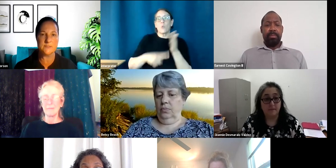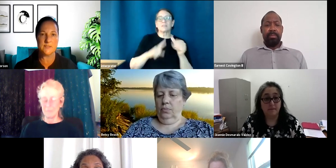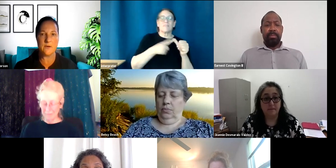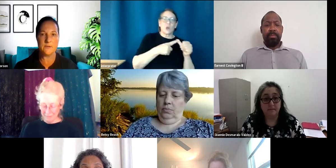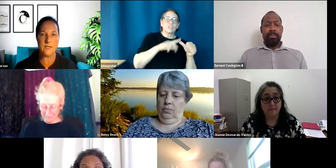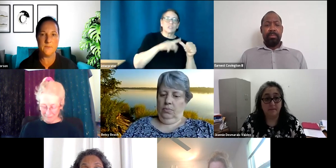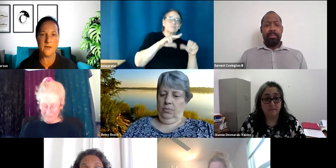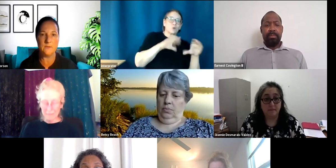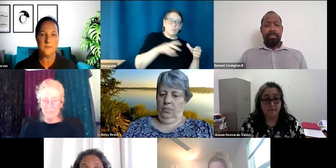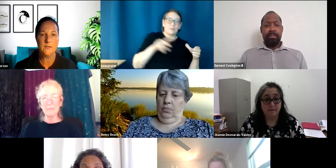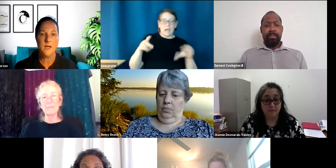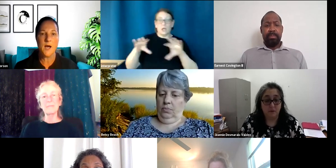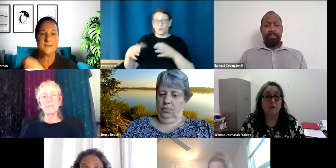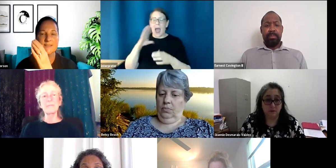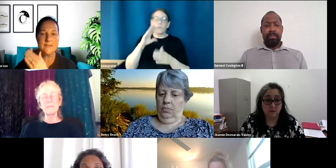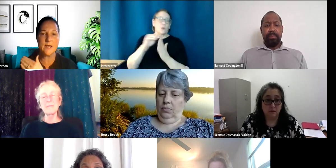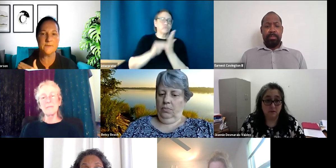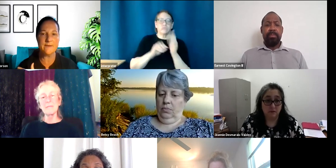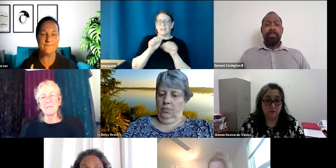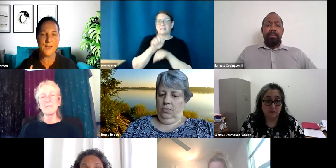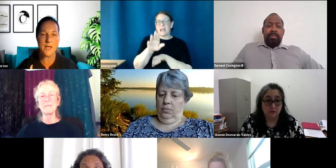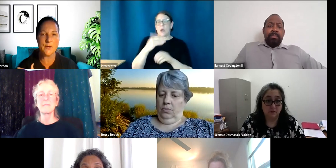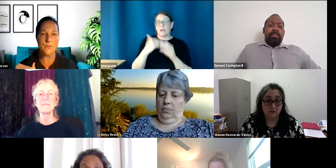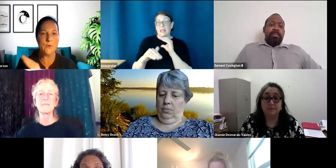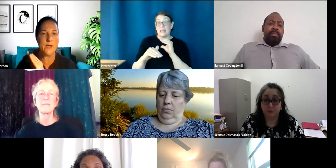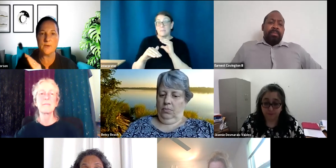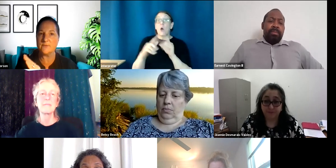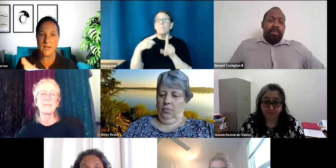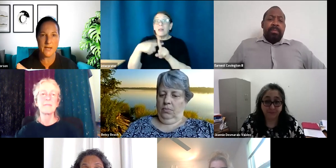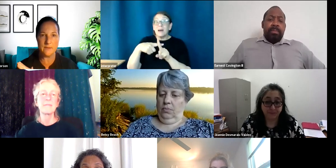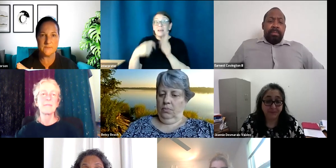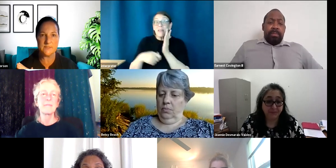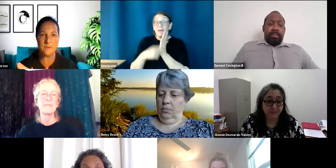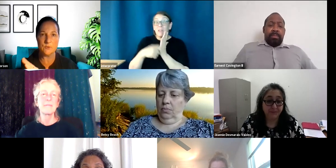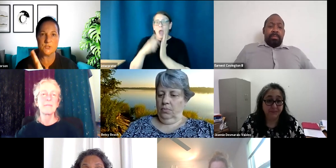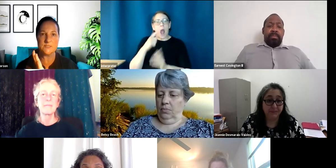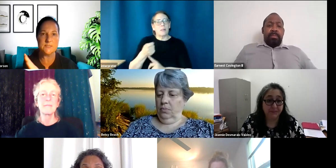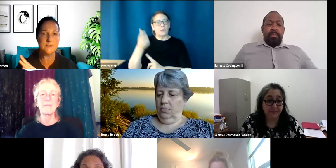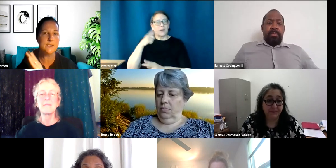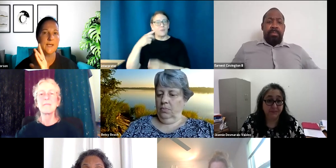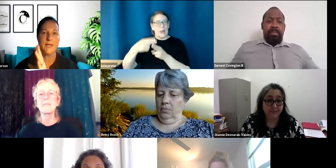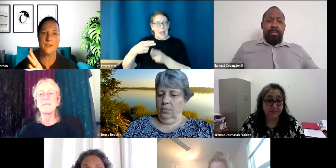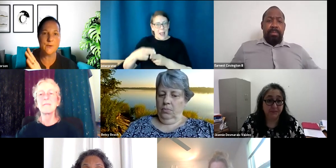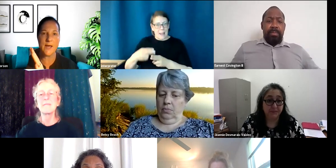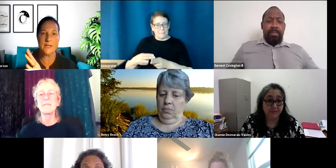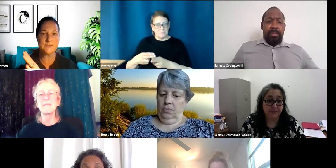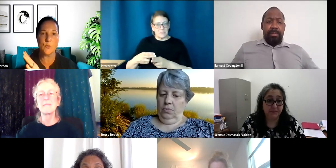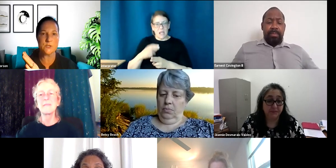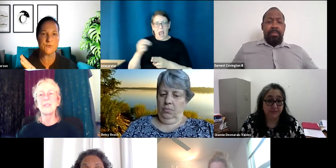So I'll send out an email. I'll send out that flyer. We'll get rid of names and we'll just, you know, add some more